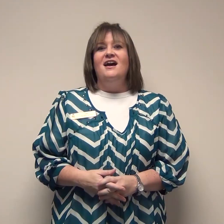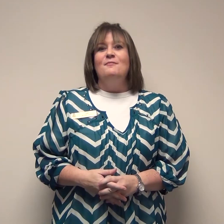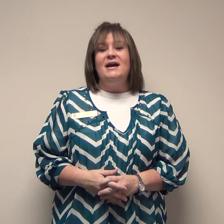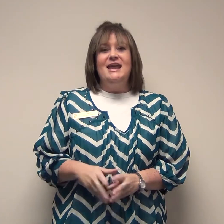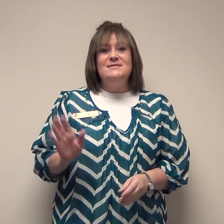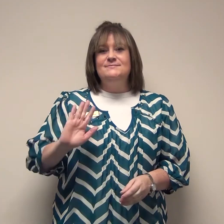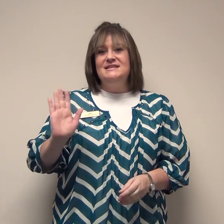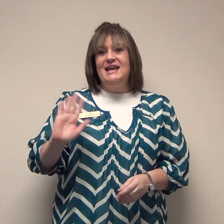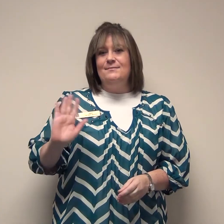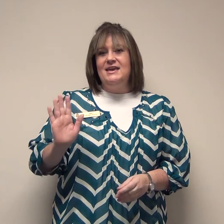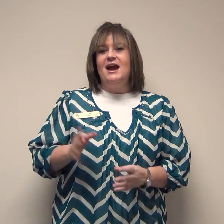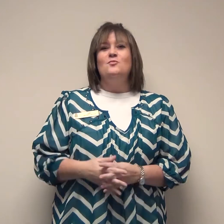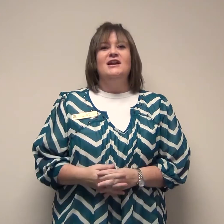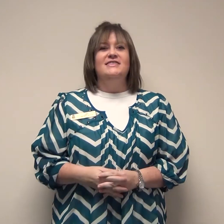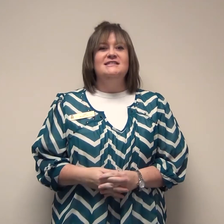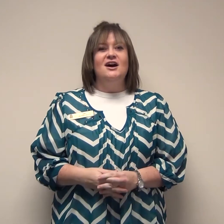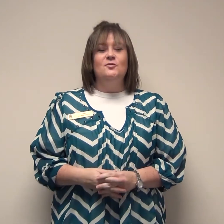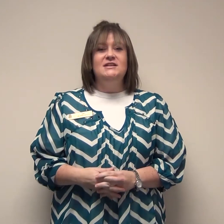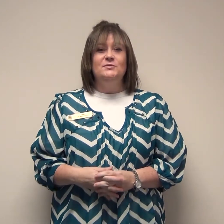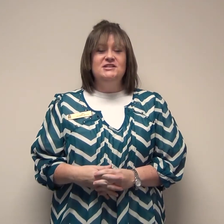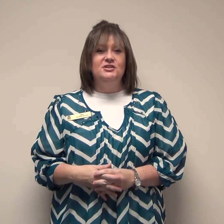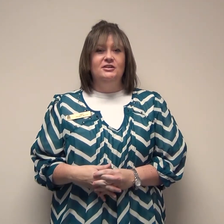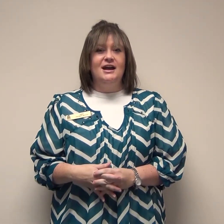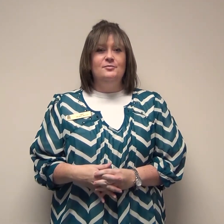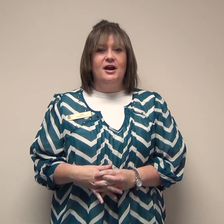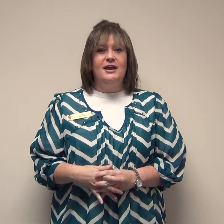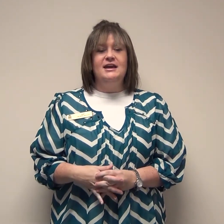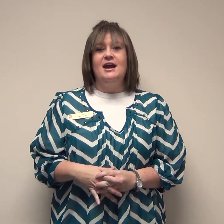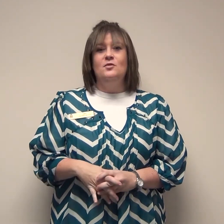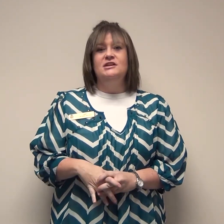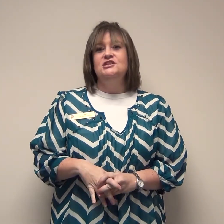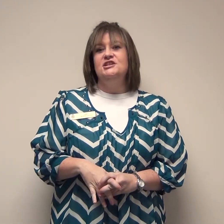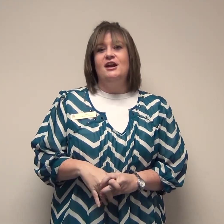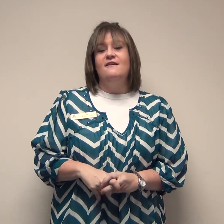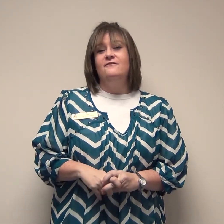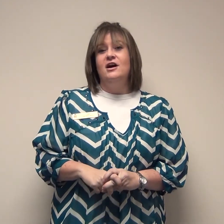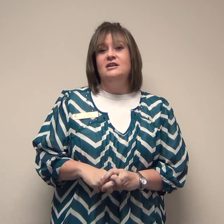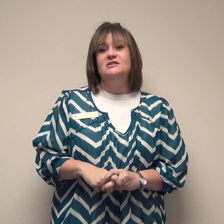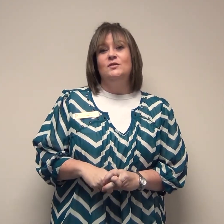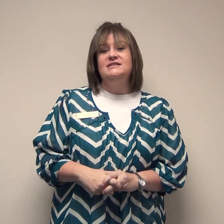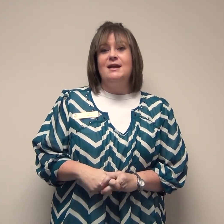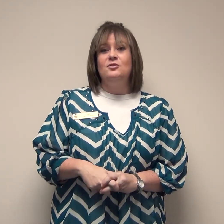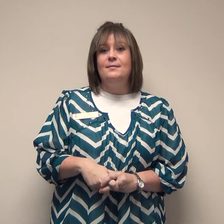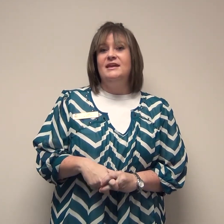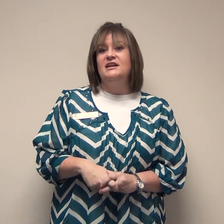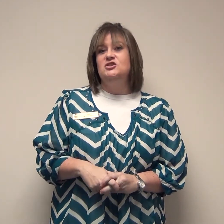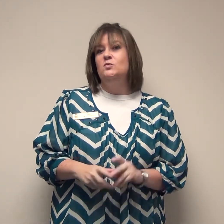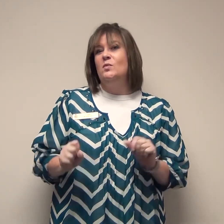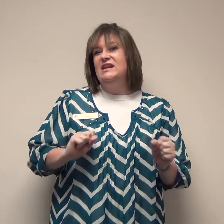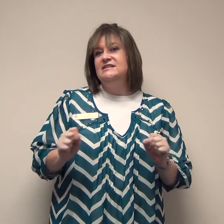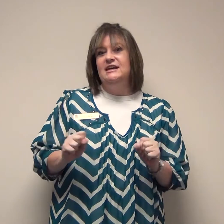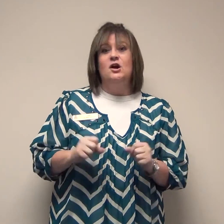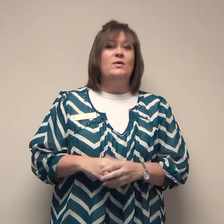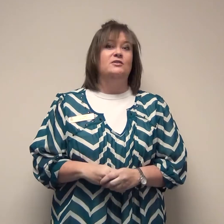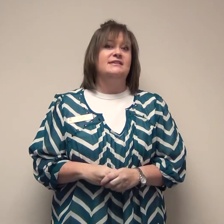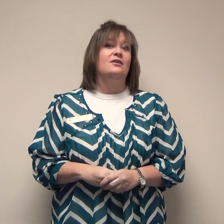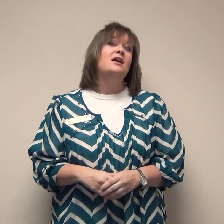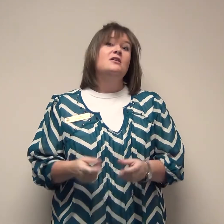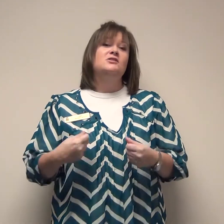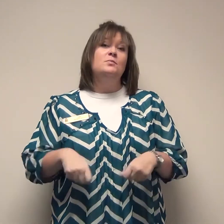My name is Miss Amy. I work at the Southwest Regional Library and I wanted to share a fun storytime rhyme that I do when we need to get our wiggles out. So